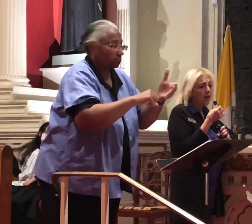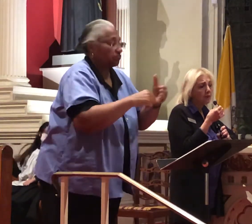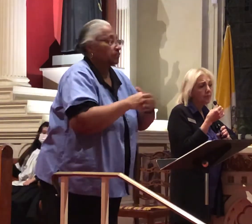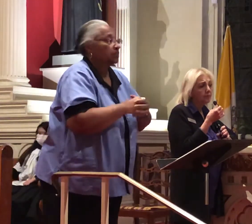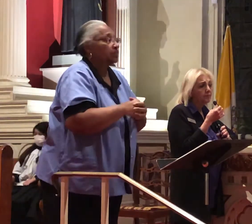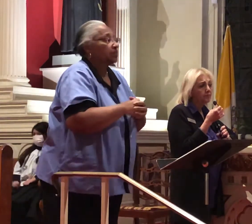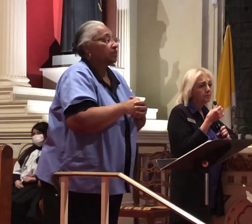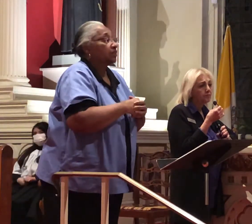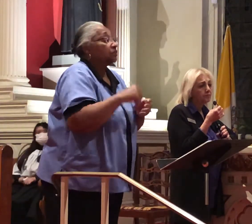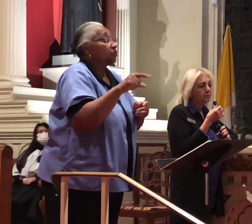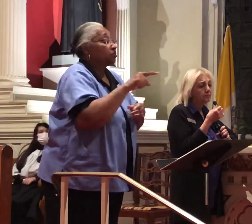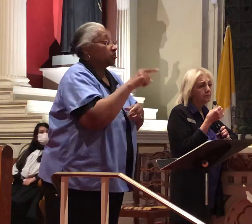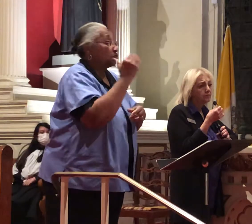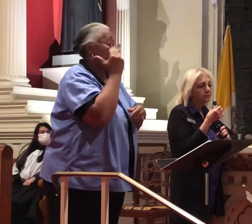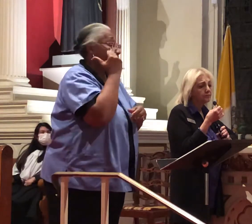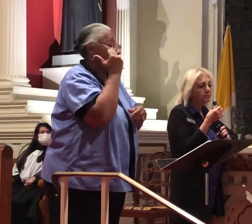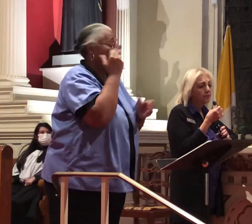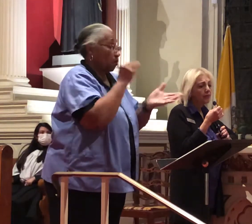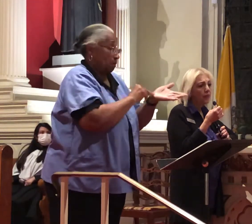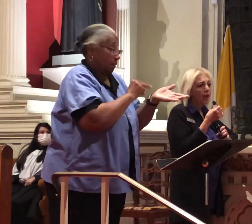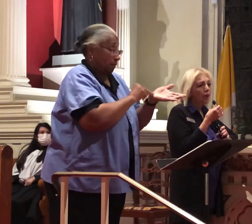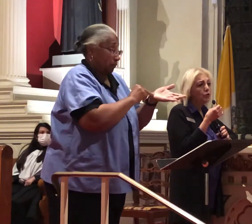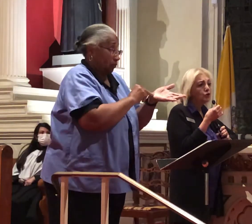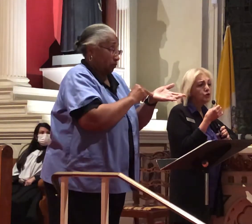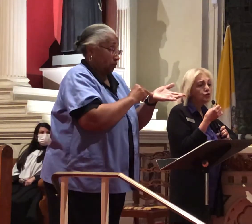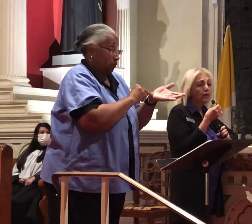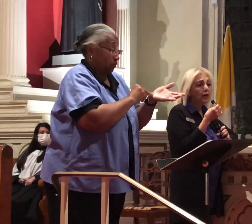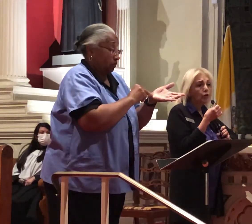so those of you that know medical science